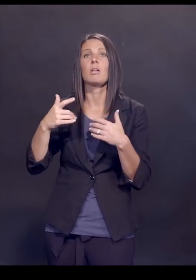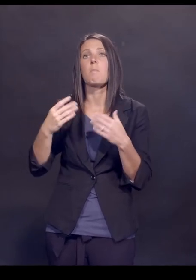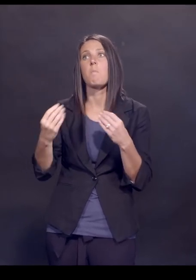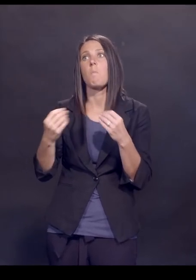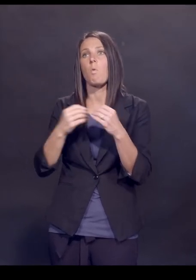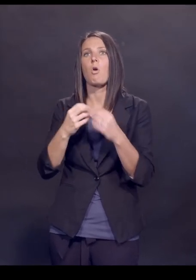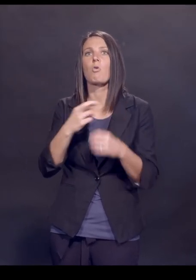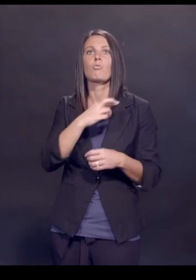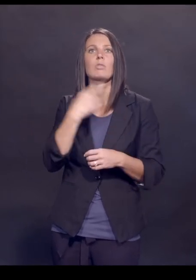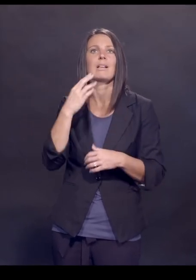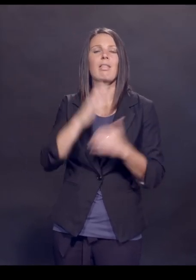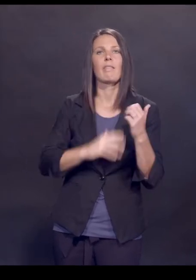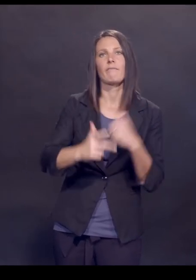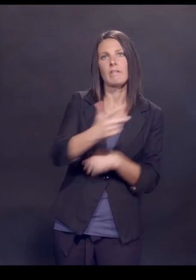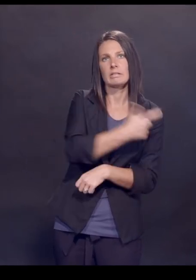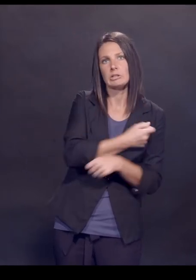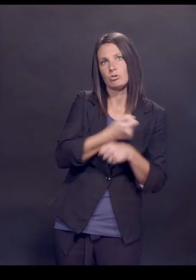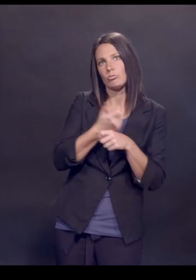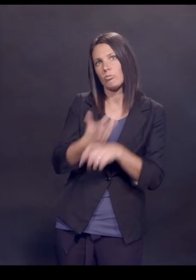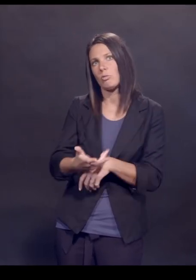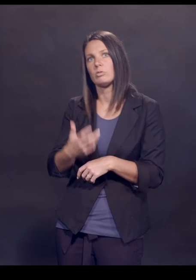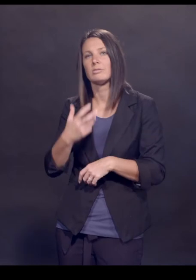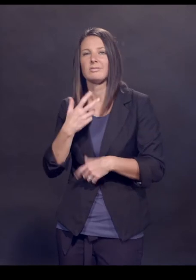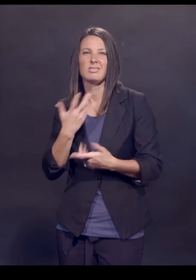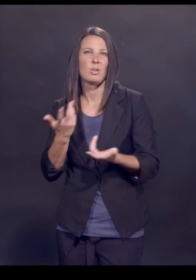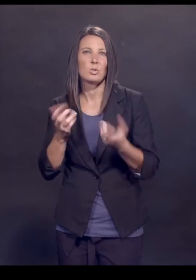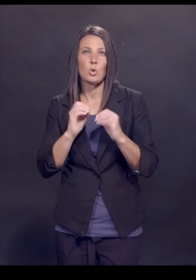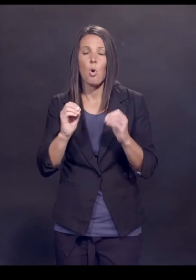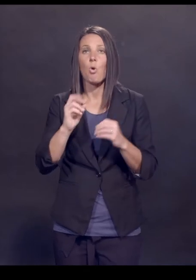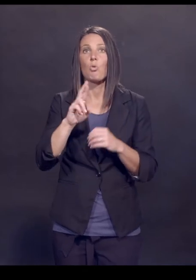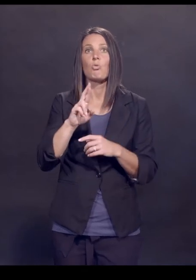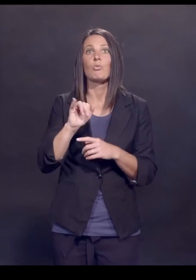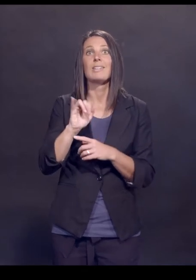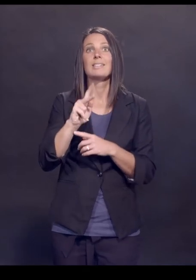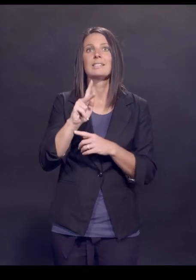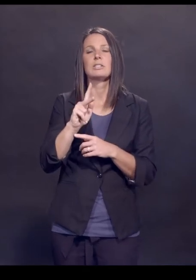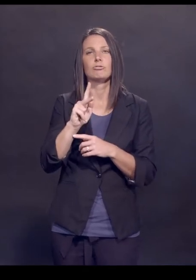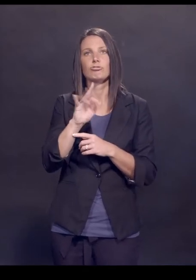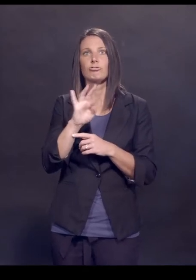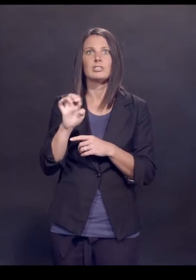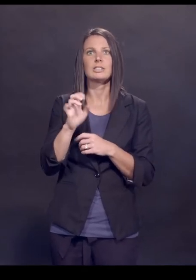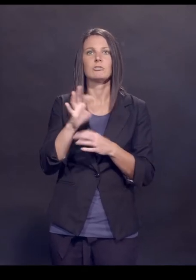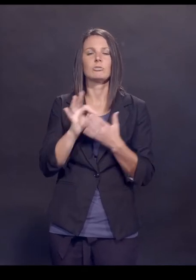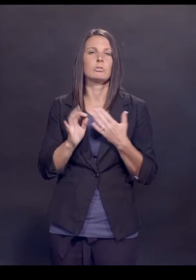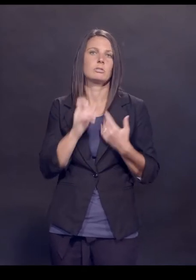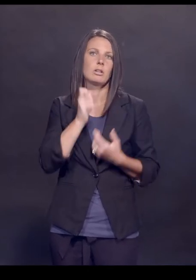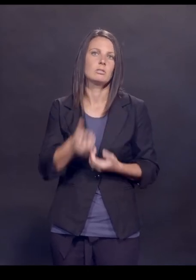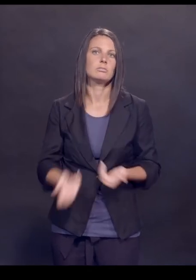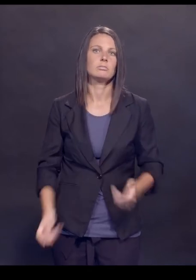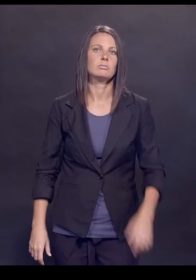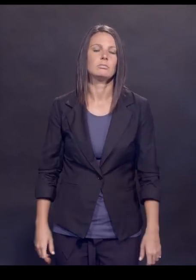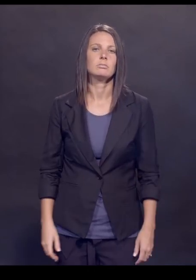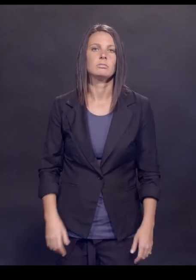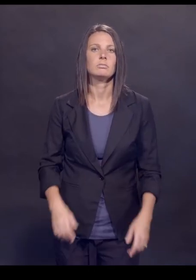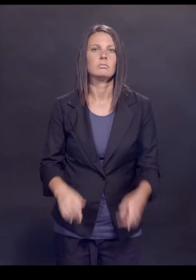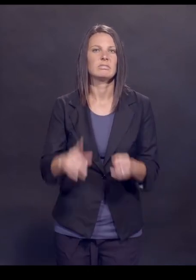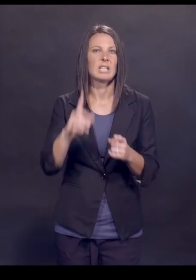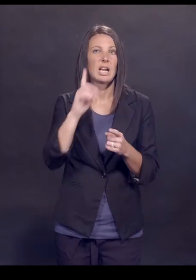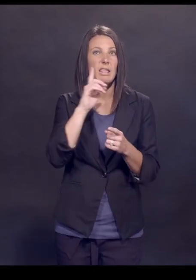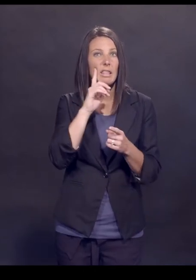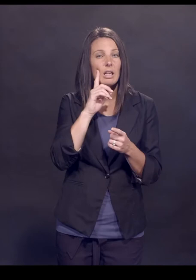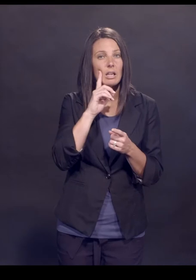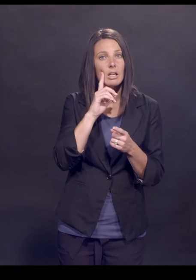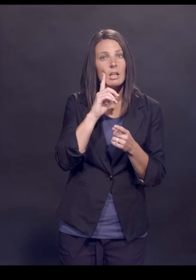occurs with a vaccine. So again, there are no risk-free choices. But I think that we can take